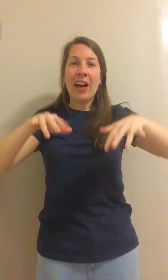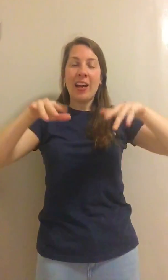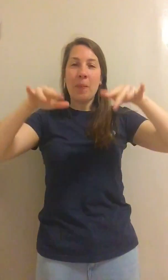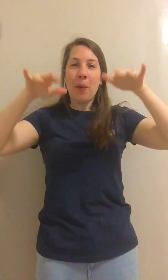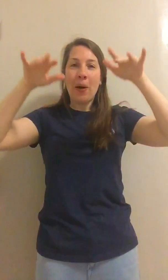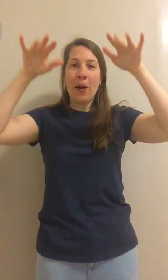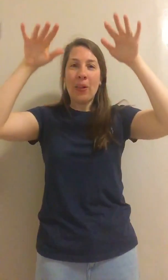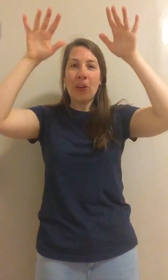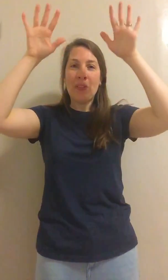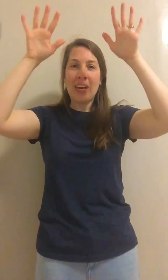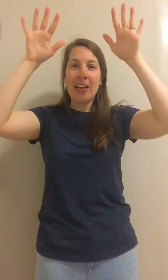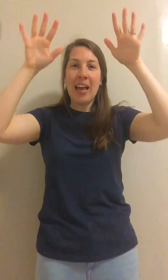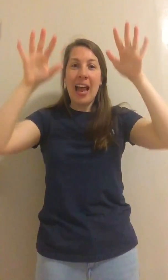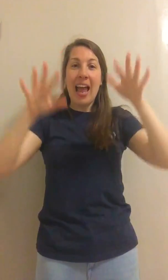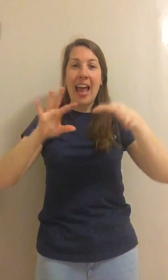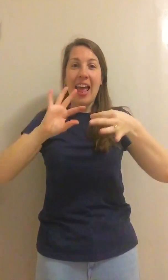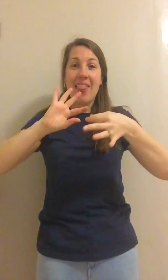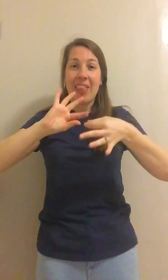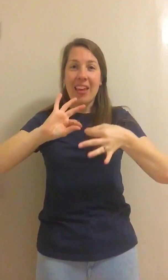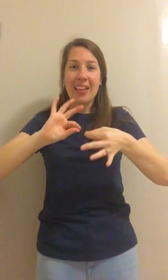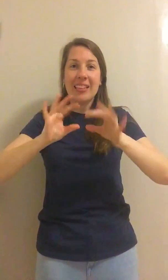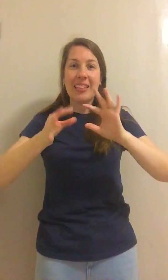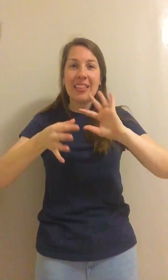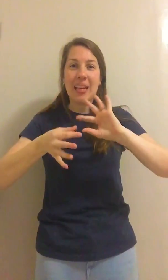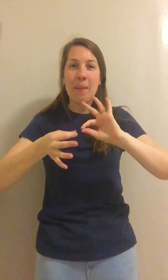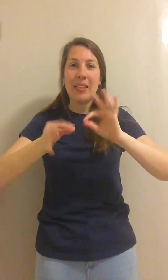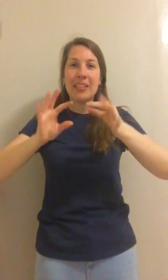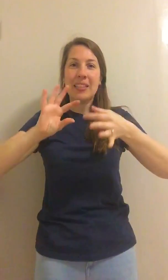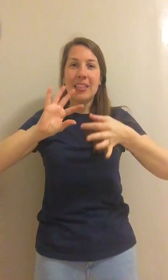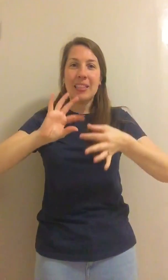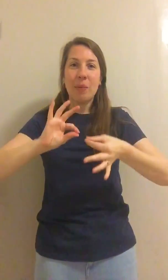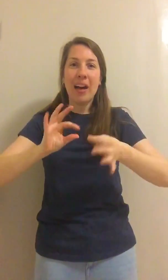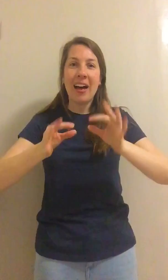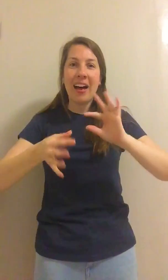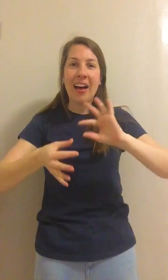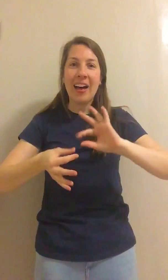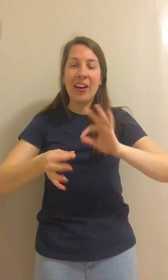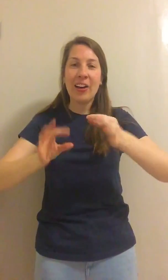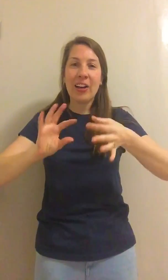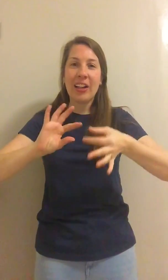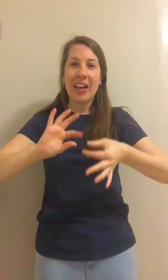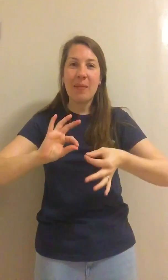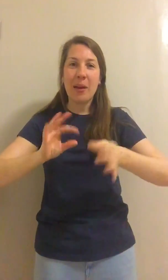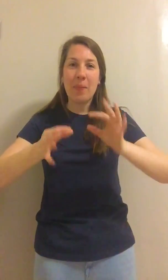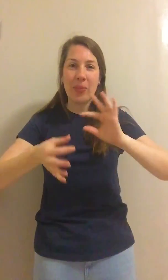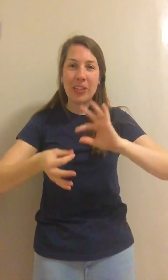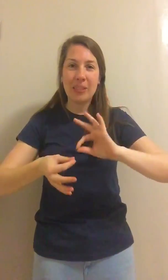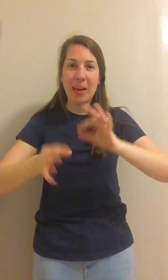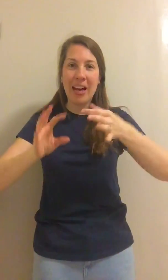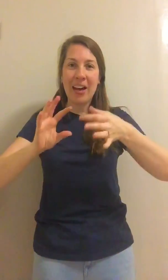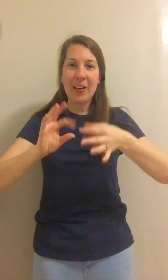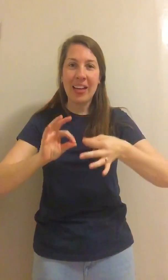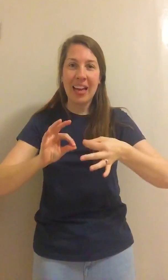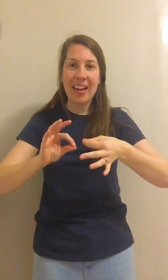up all the rain. And the itsy-bisty spider climbed up the spout again.